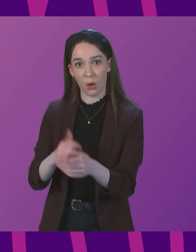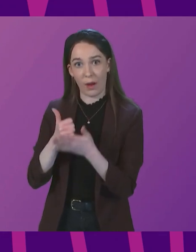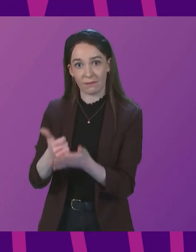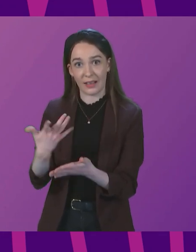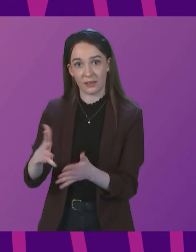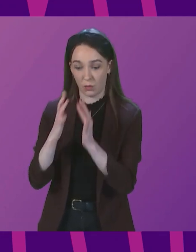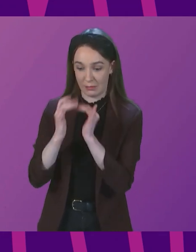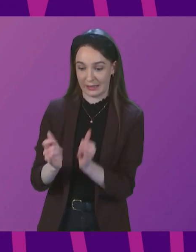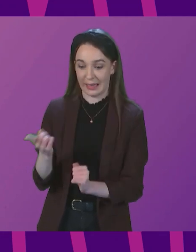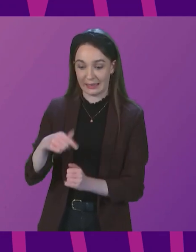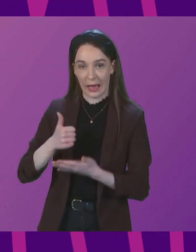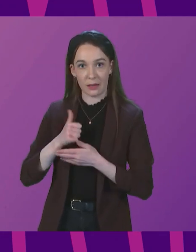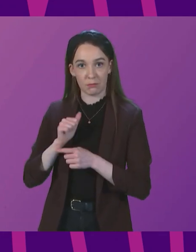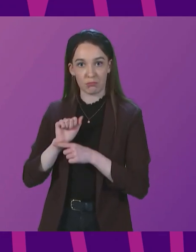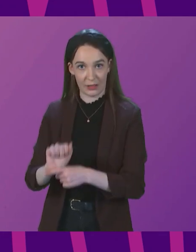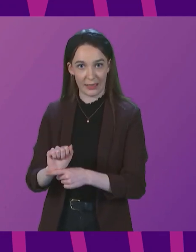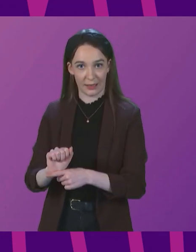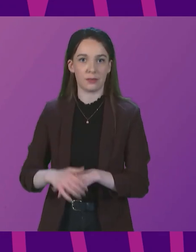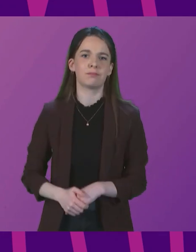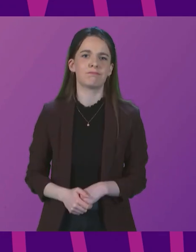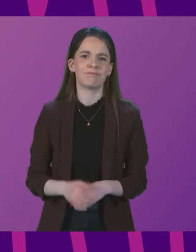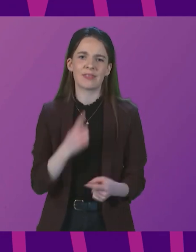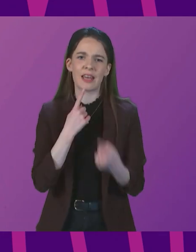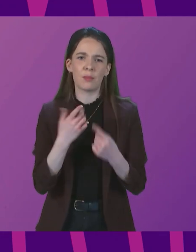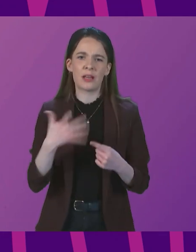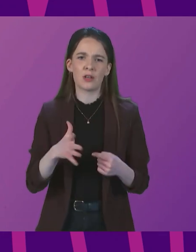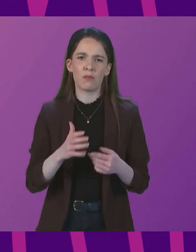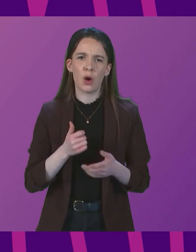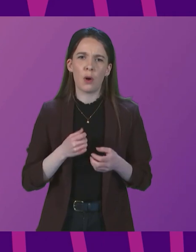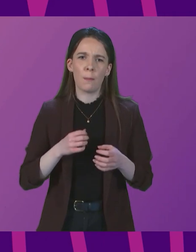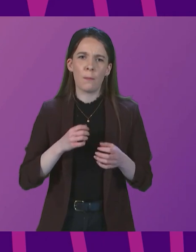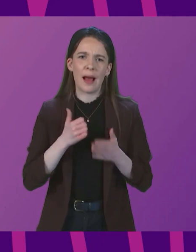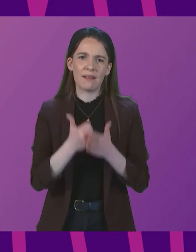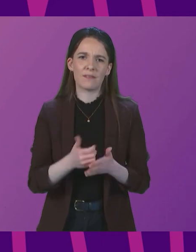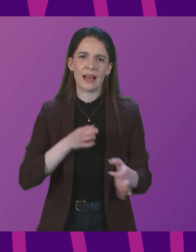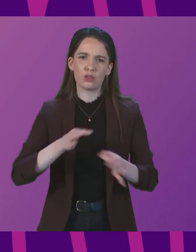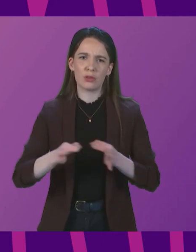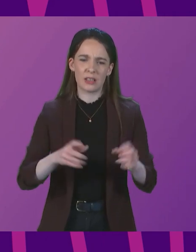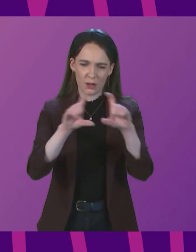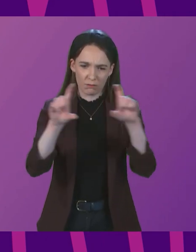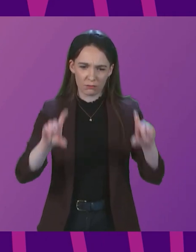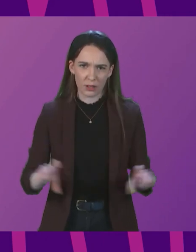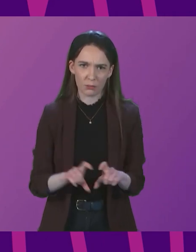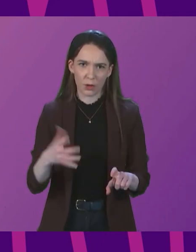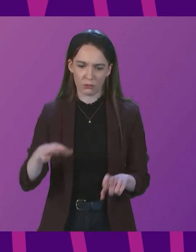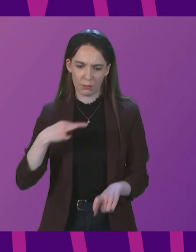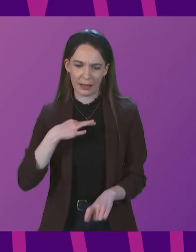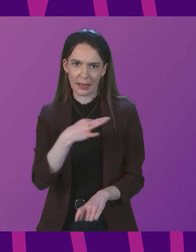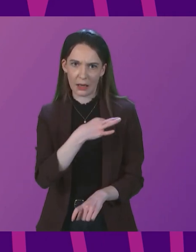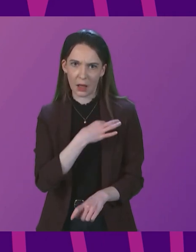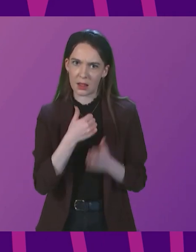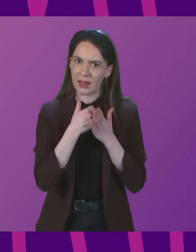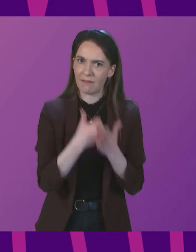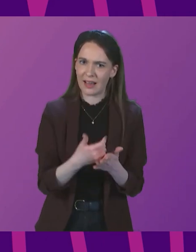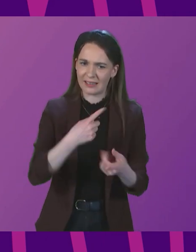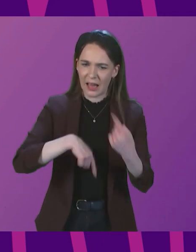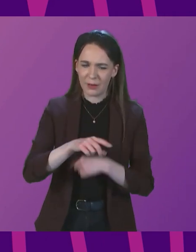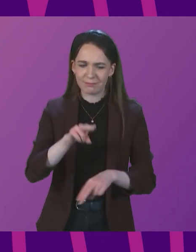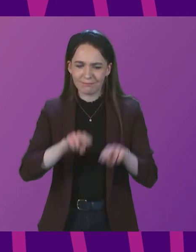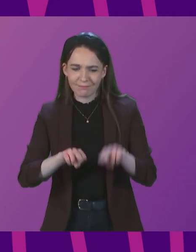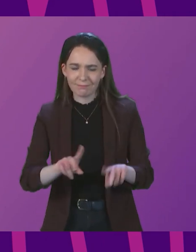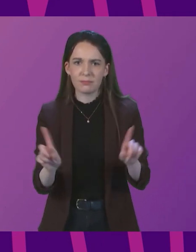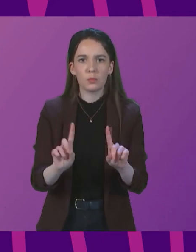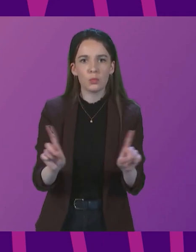out a few weeks ago in the revised strategic framework and based on the government's clinical advice, our assessment is that the